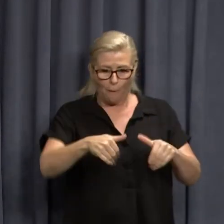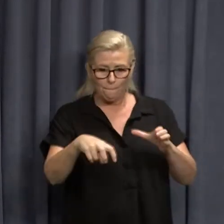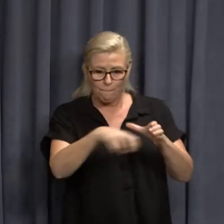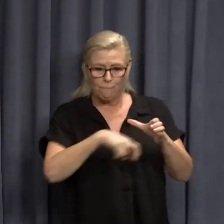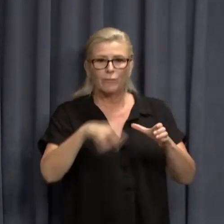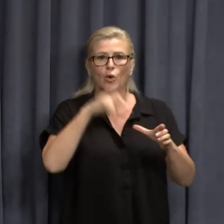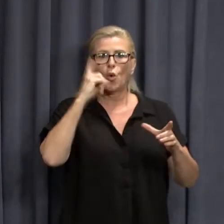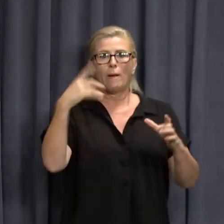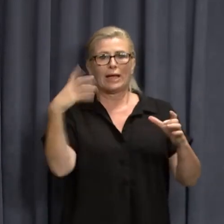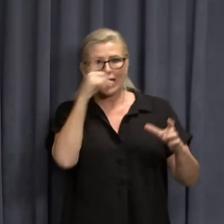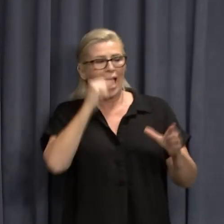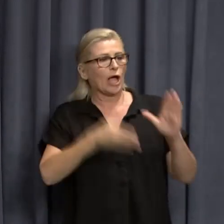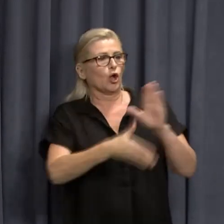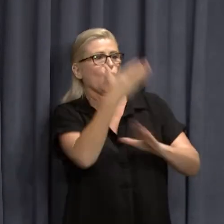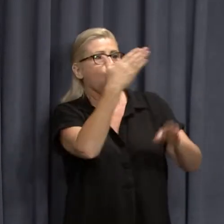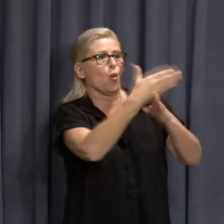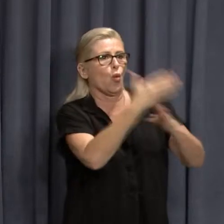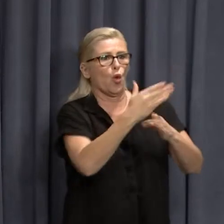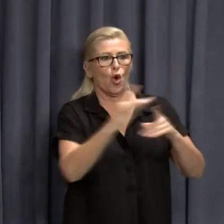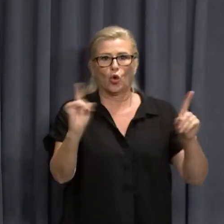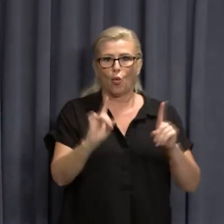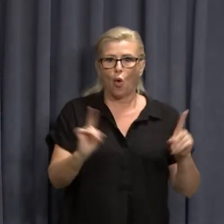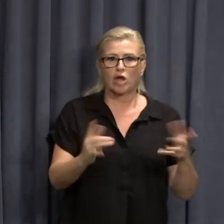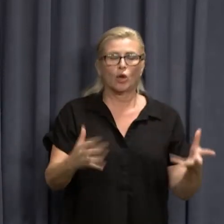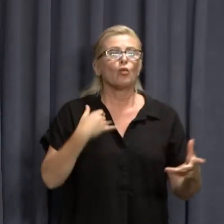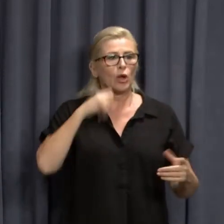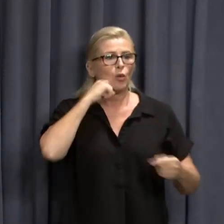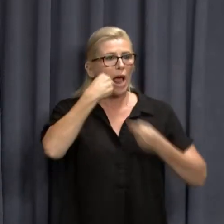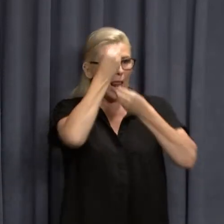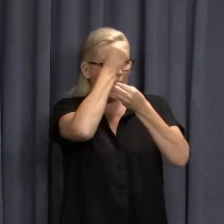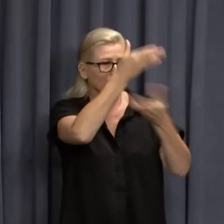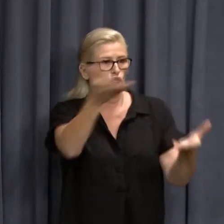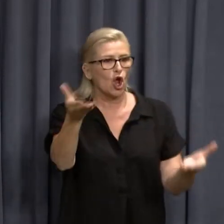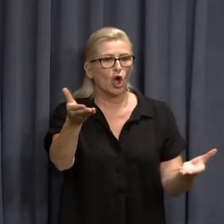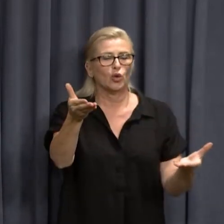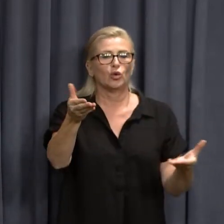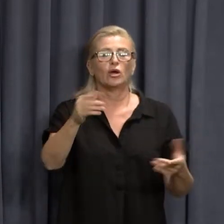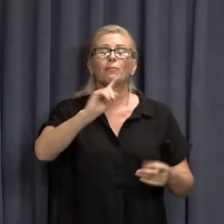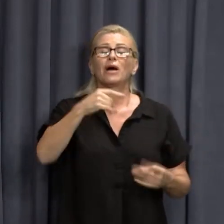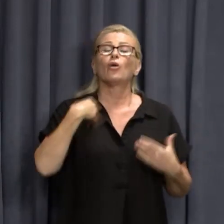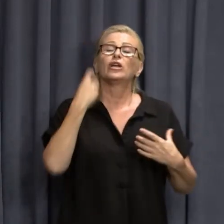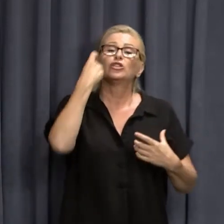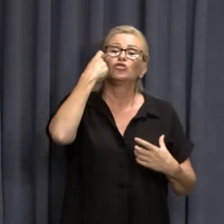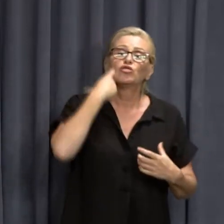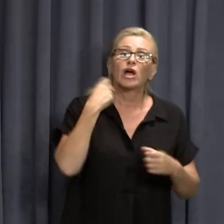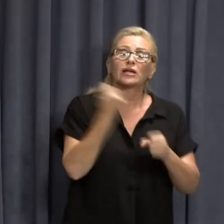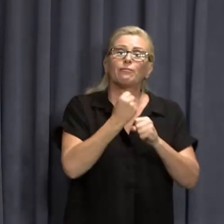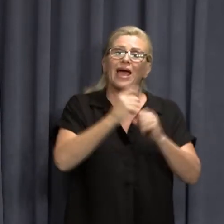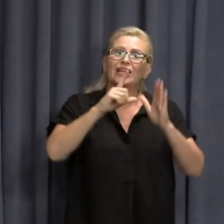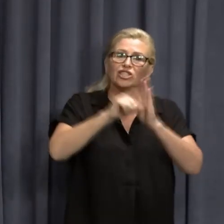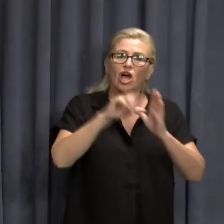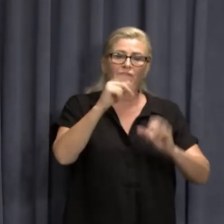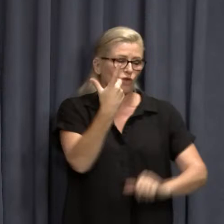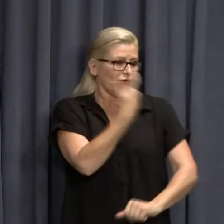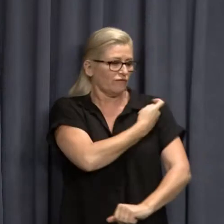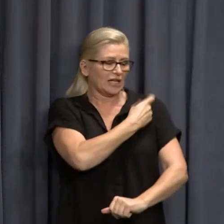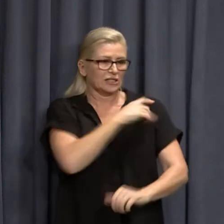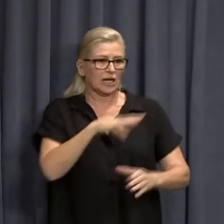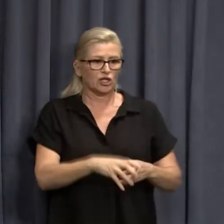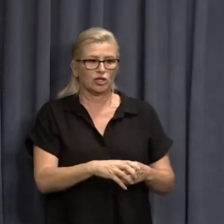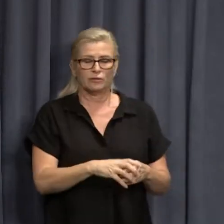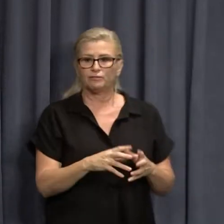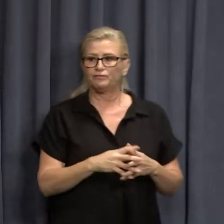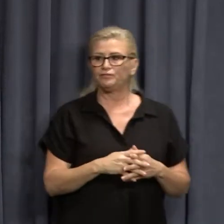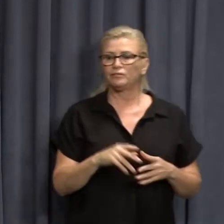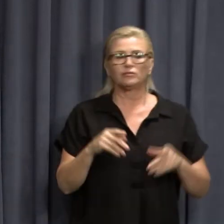sorts of things. Uh, and, uh, what, uh, what we're doing is trying to give ourselves time in particular around vaccinations. I mean, you would accept that